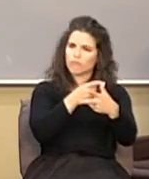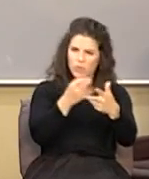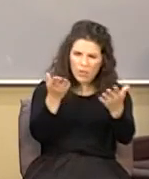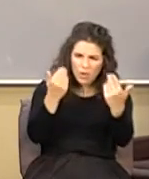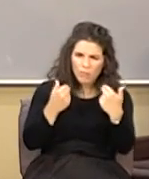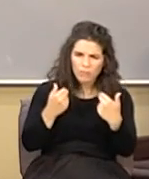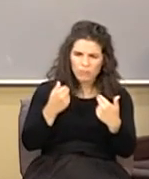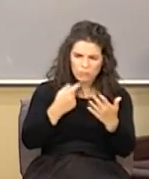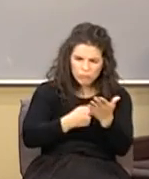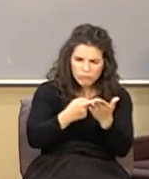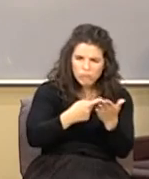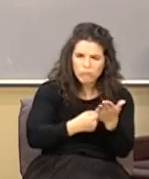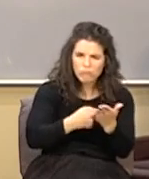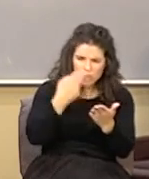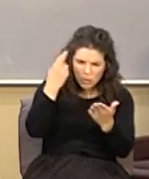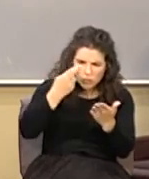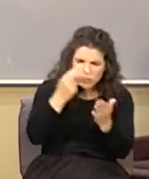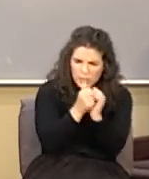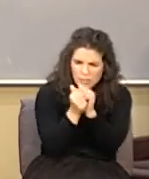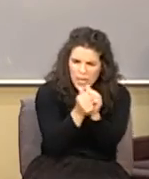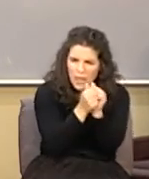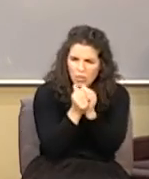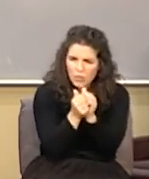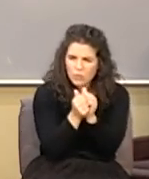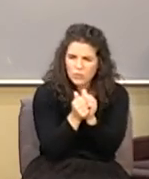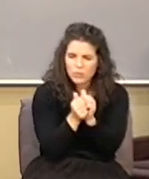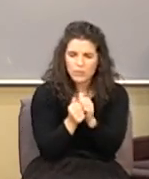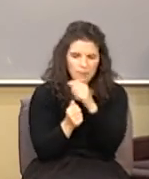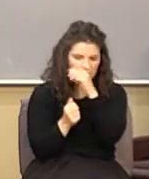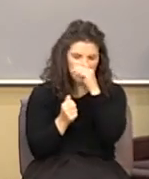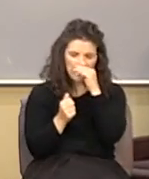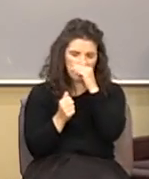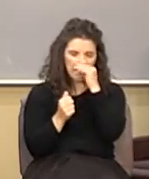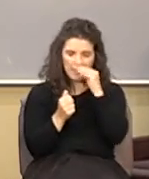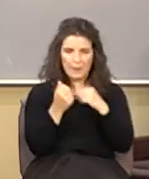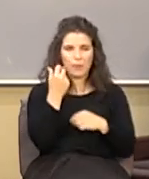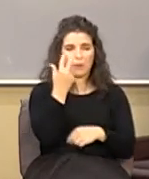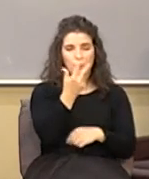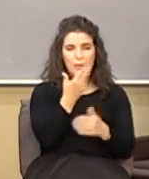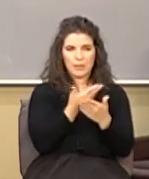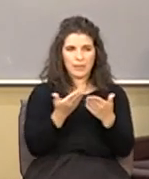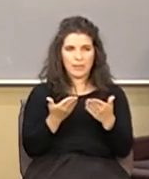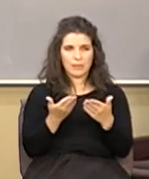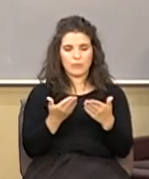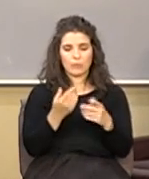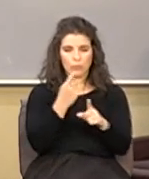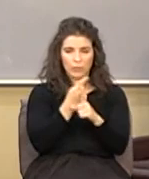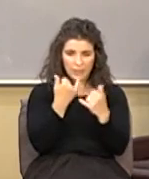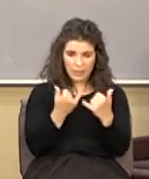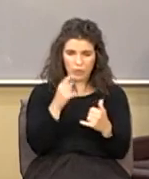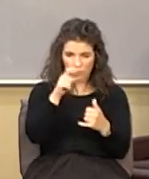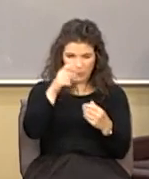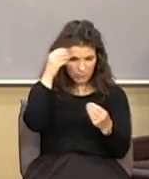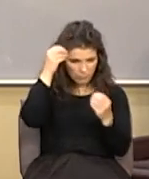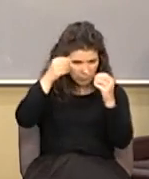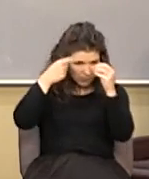thought about these things, there are three things right now that you need to think about from the Scripture.